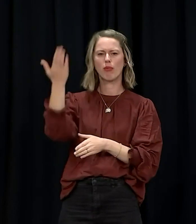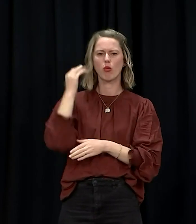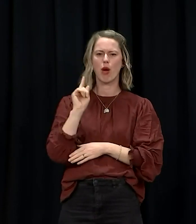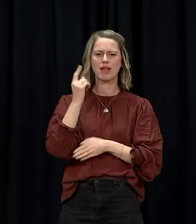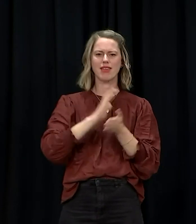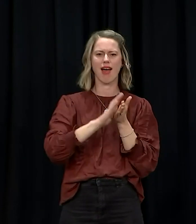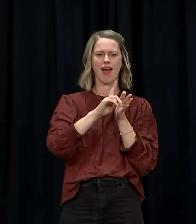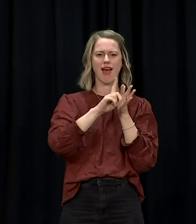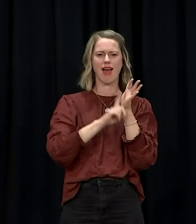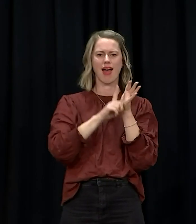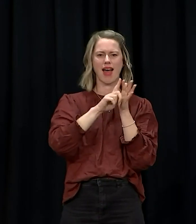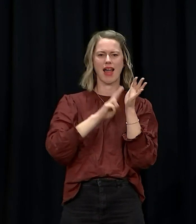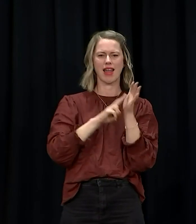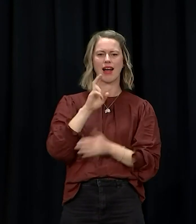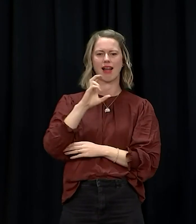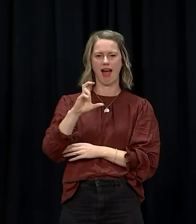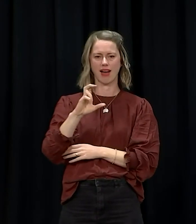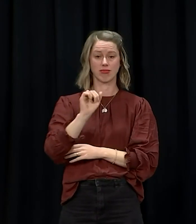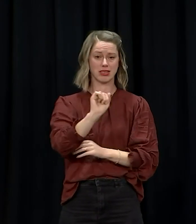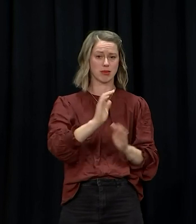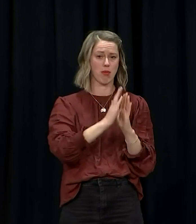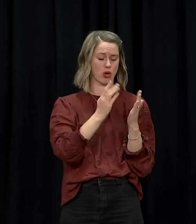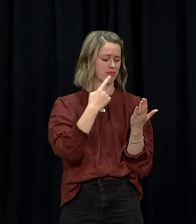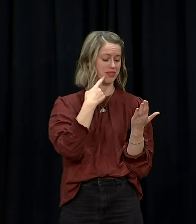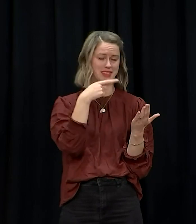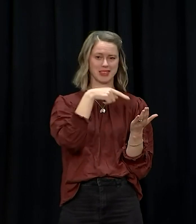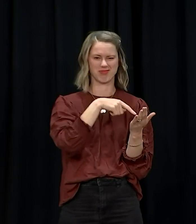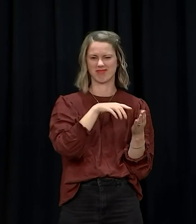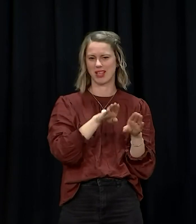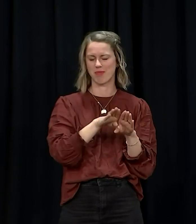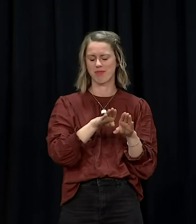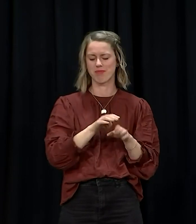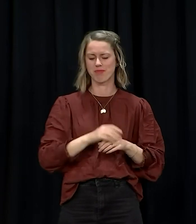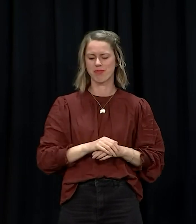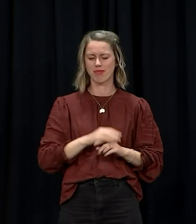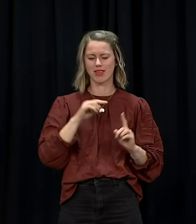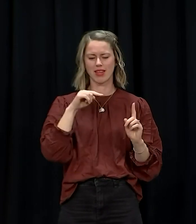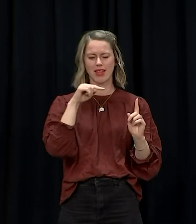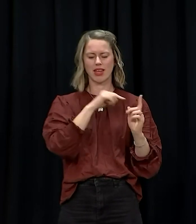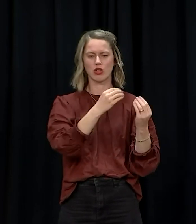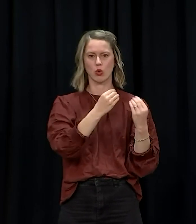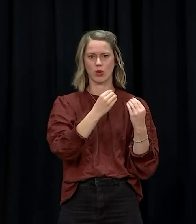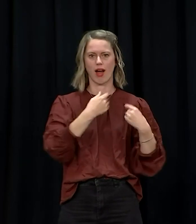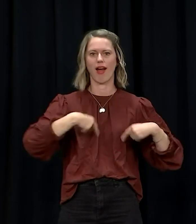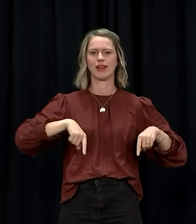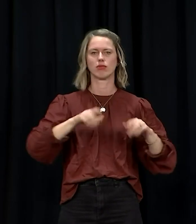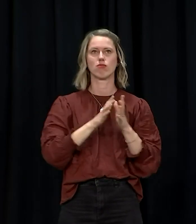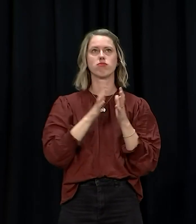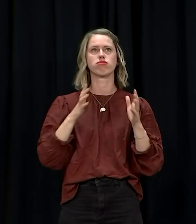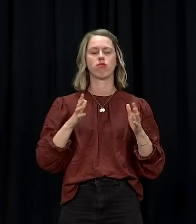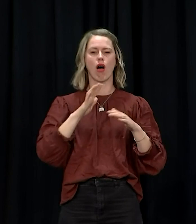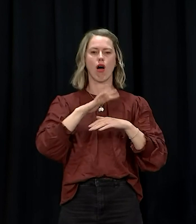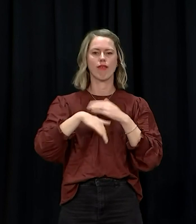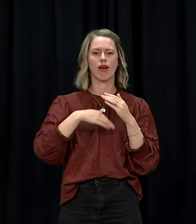think he says something about that in the book as well. And, you know, he taught us a lot, he taught me a lot, about the